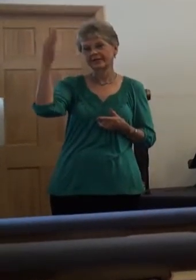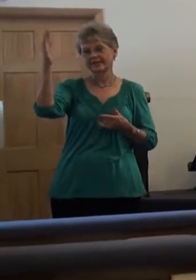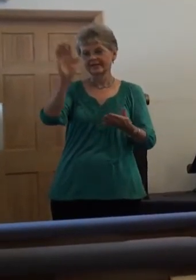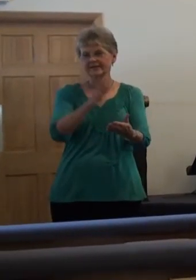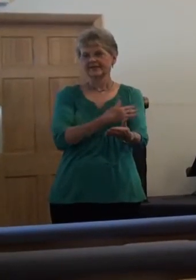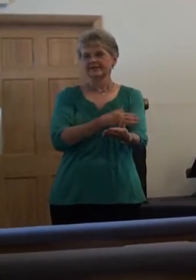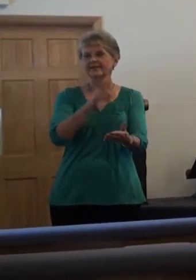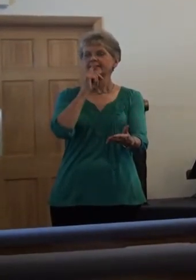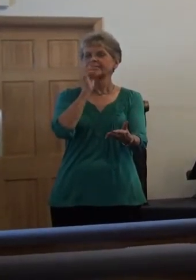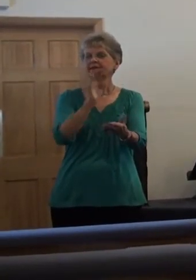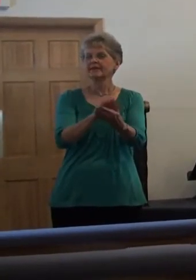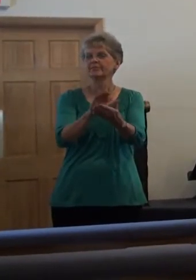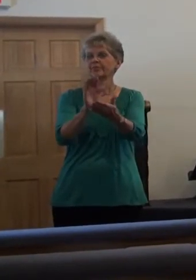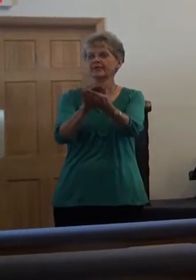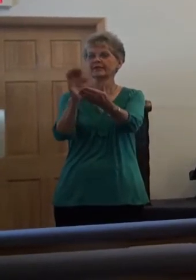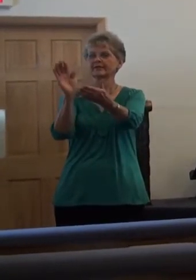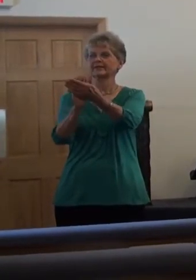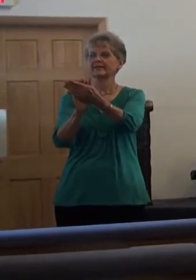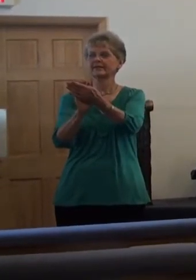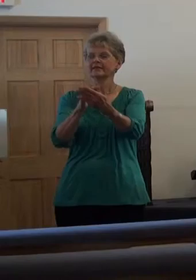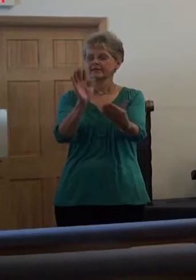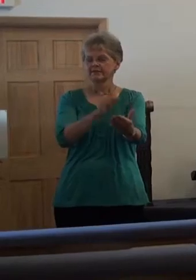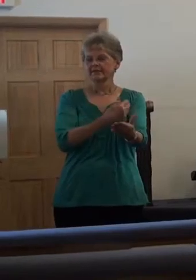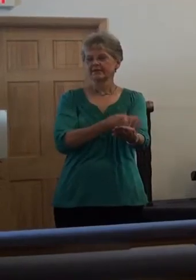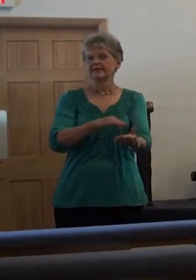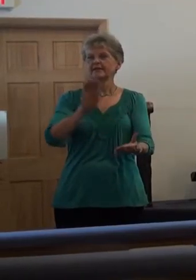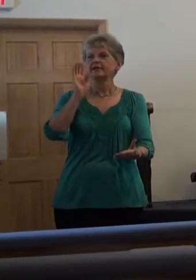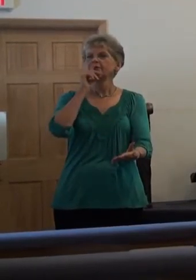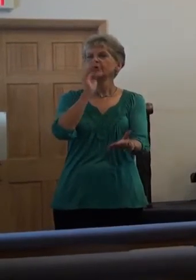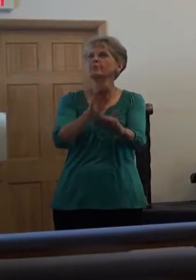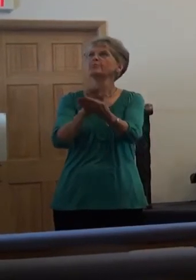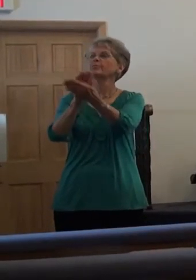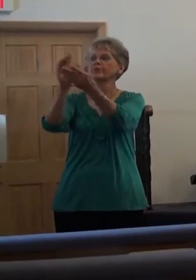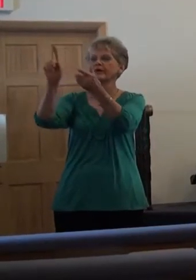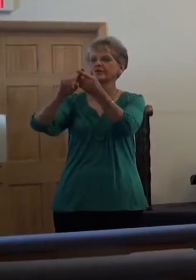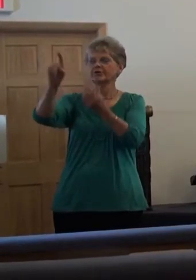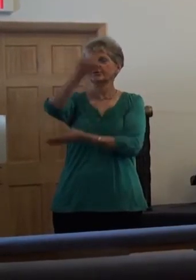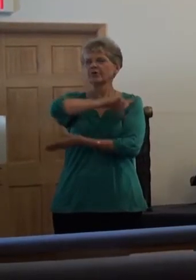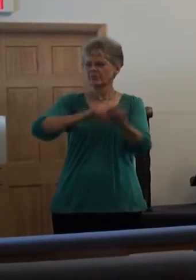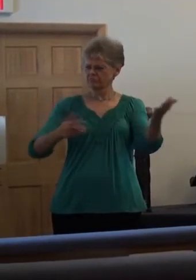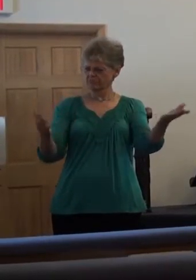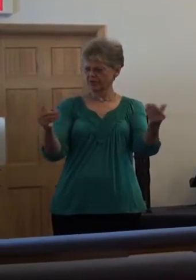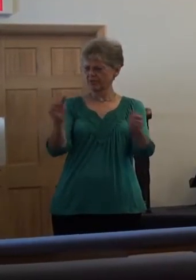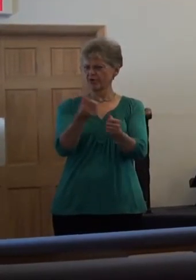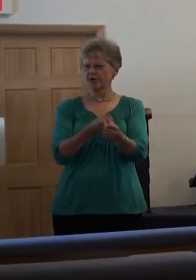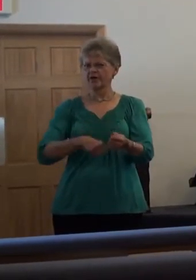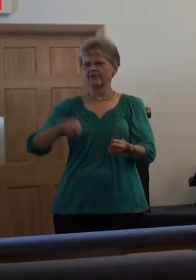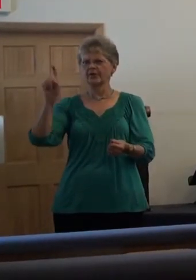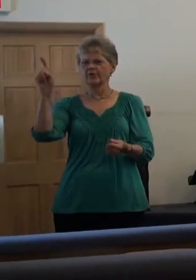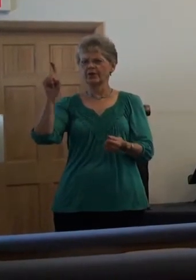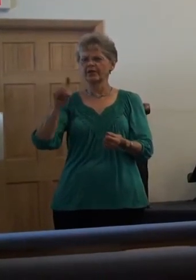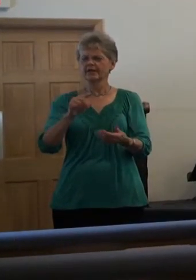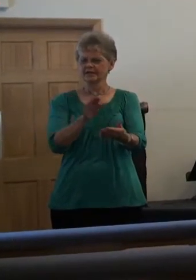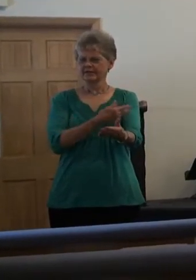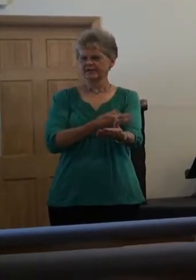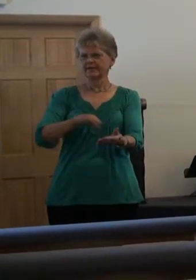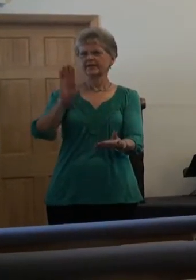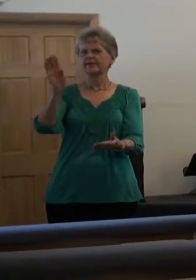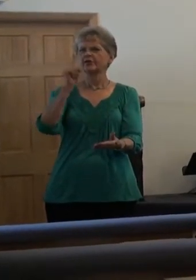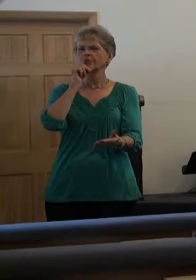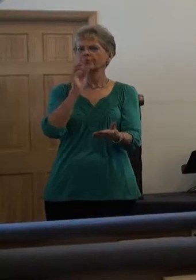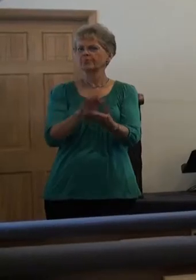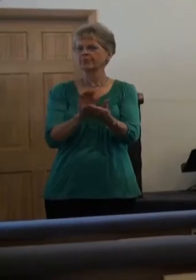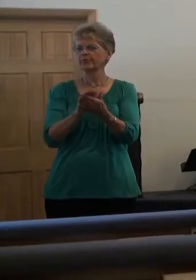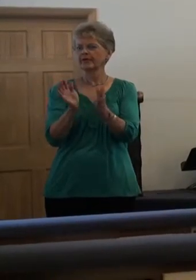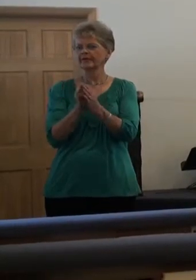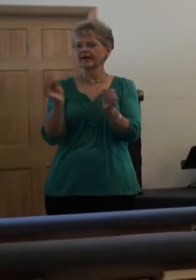sing praises once more. Sing your praise to the Lord. Come on, everybody. Stand up and sing one more. Hallelujah. Can I give